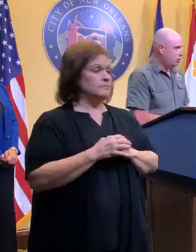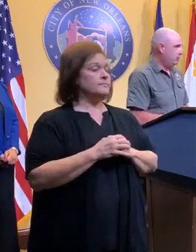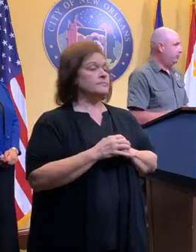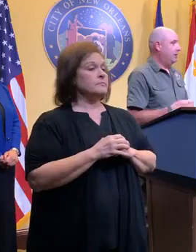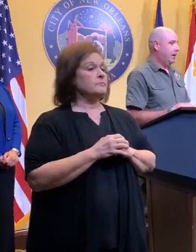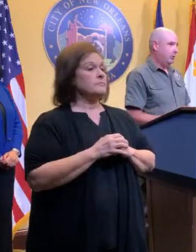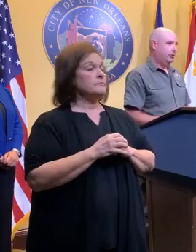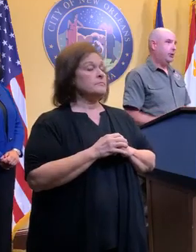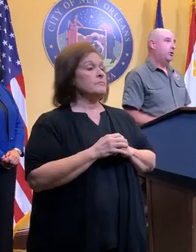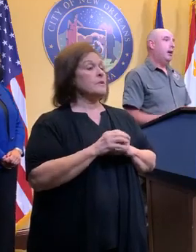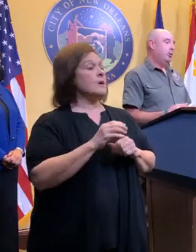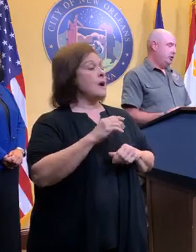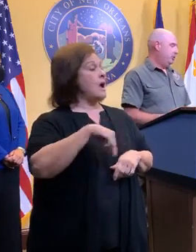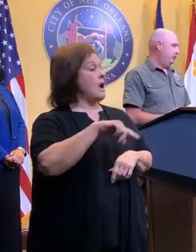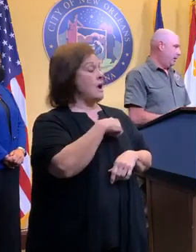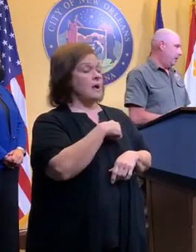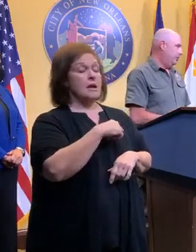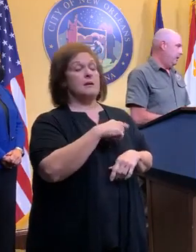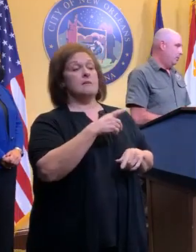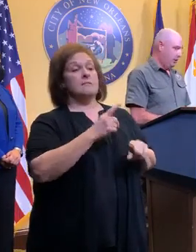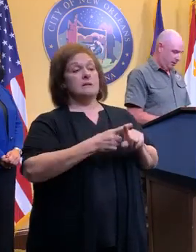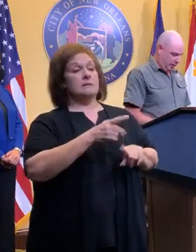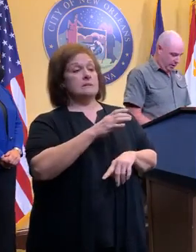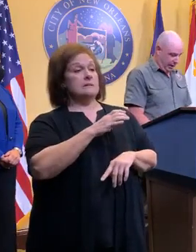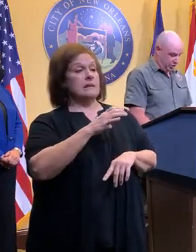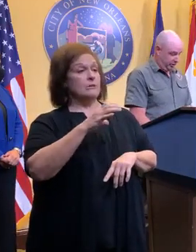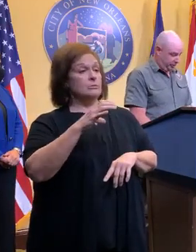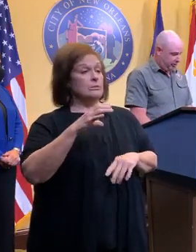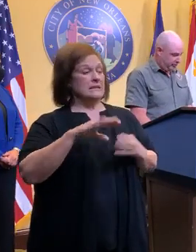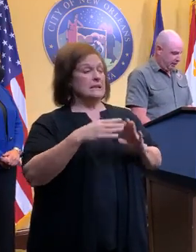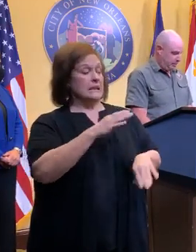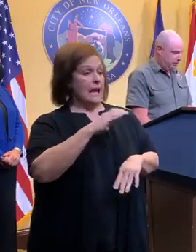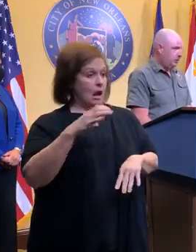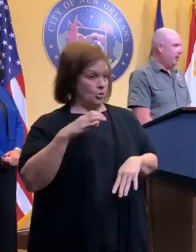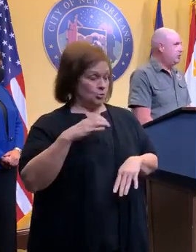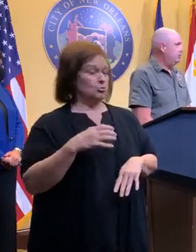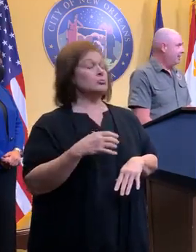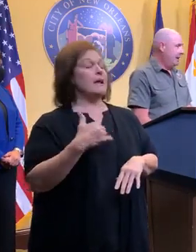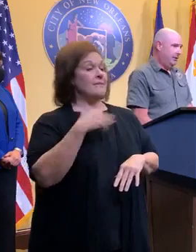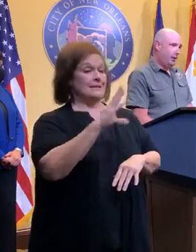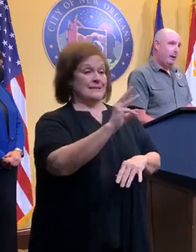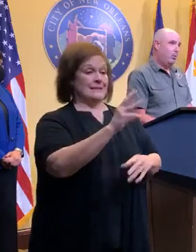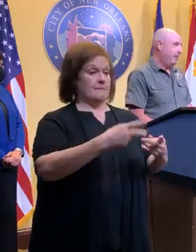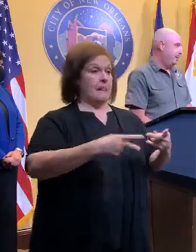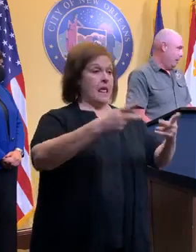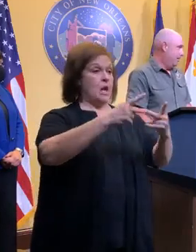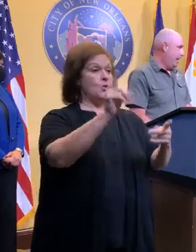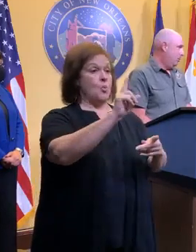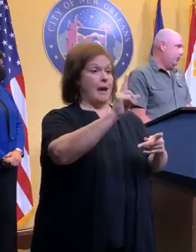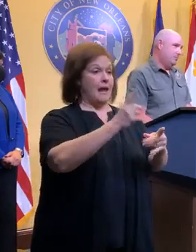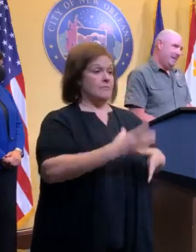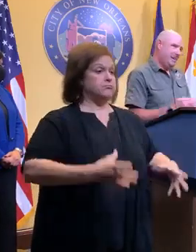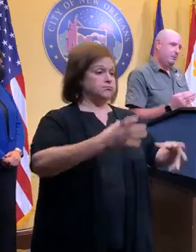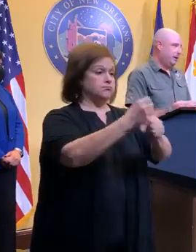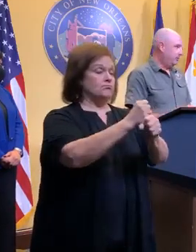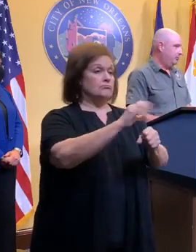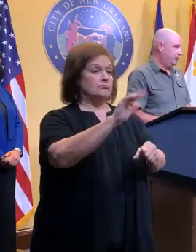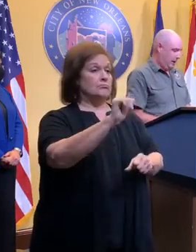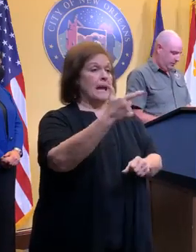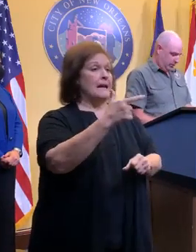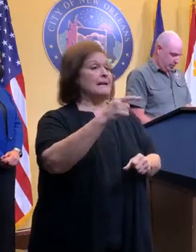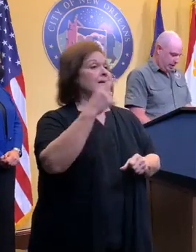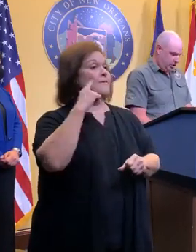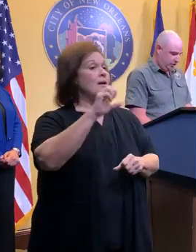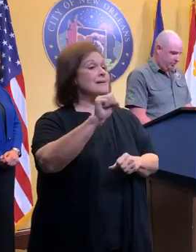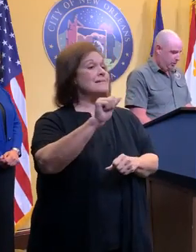In conjunction with the City Council or in cooperation with the City Council today, we did actually six sandbag locations. They're about wrapping up now. You may be able